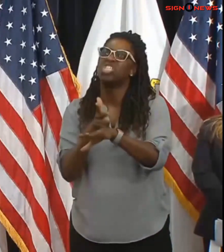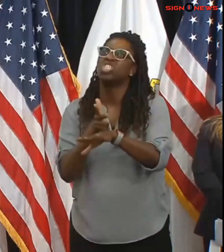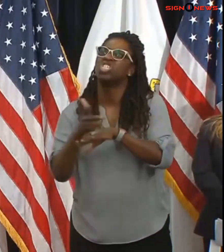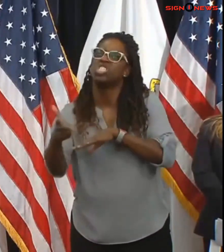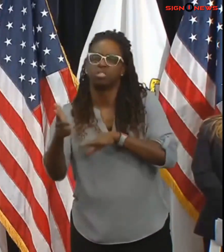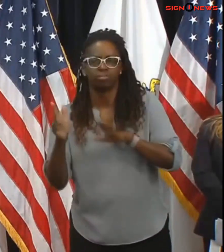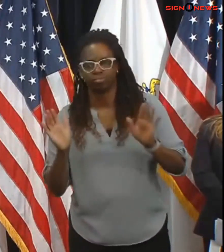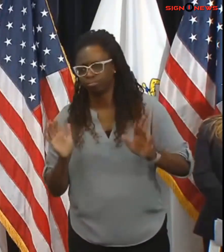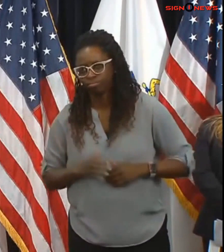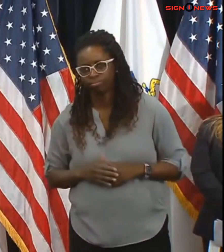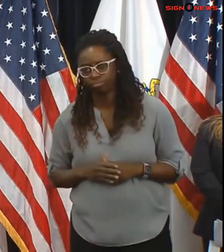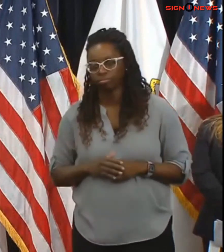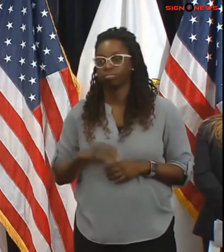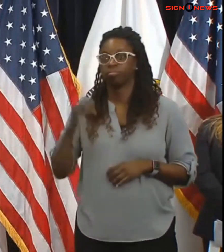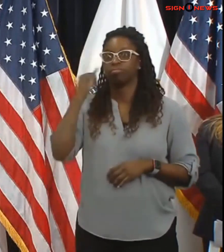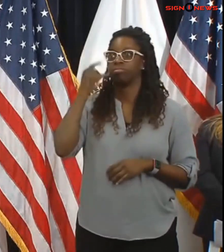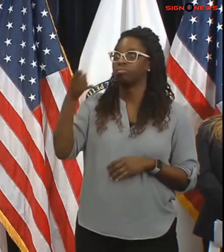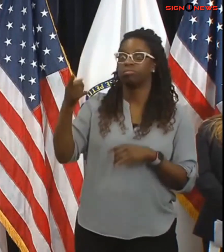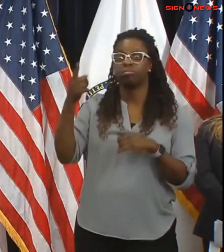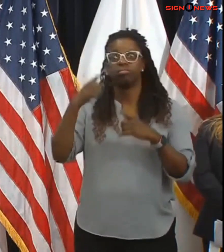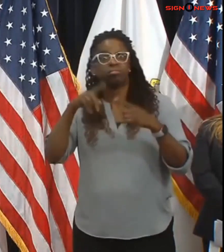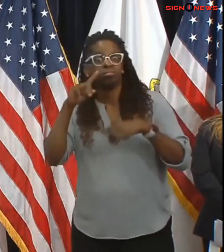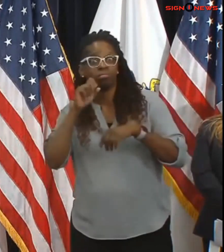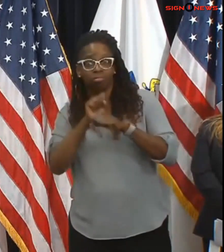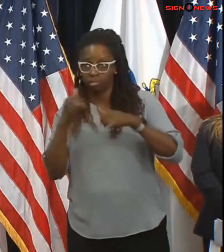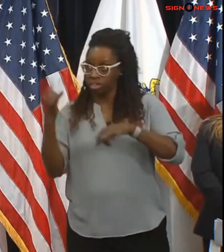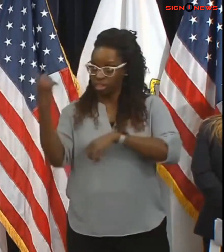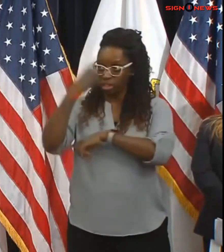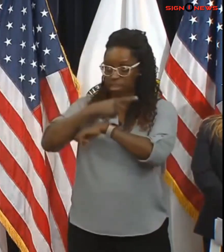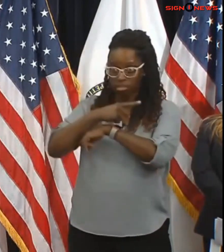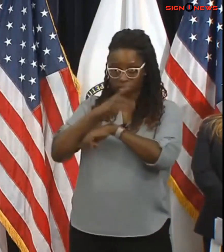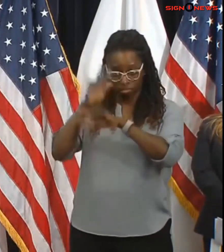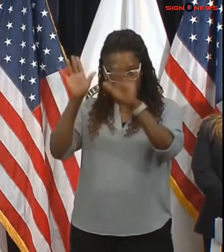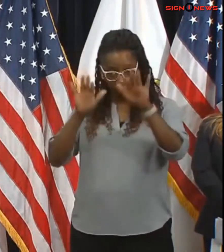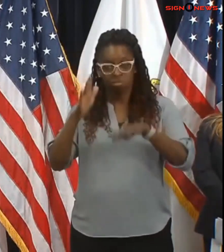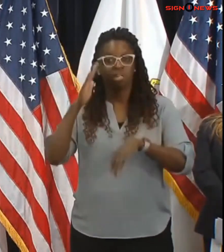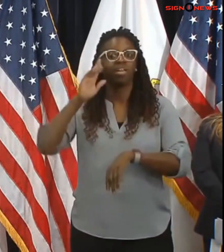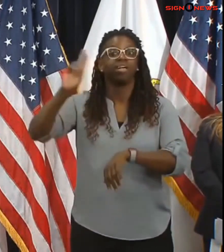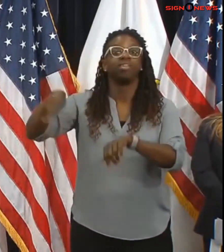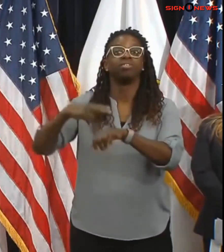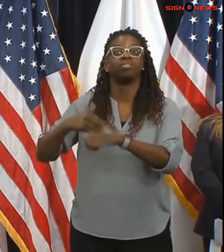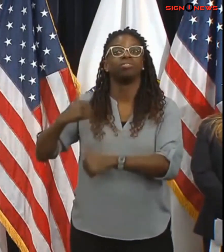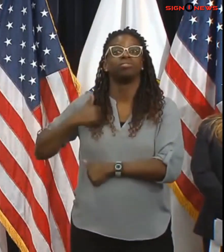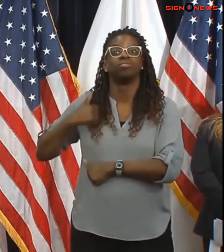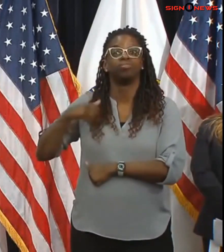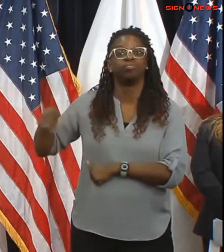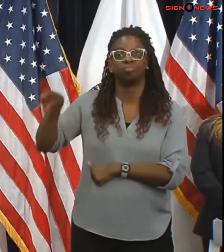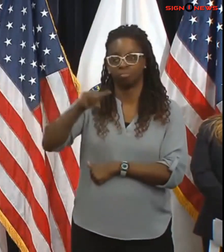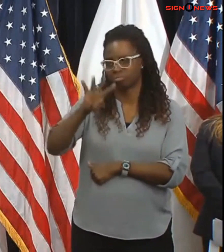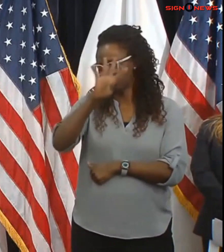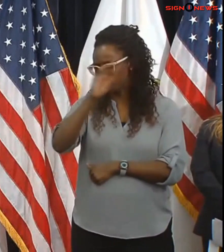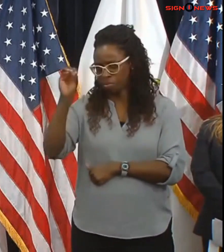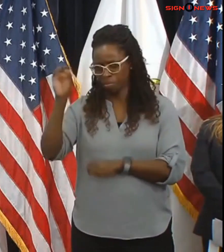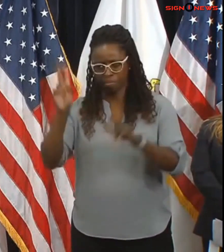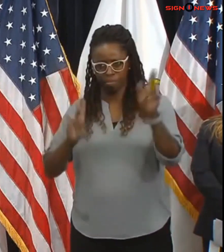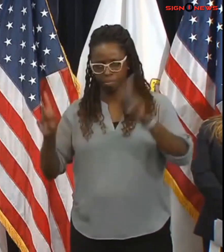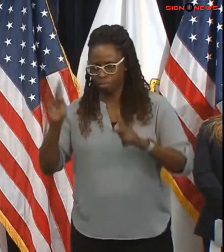approximately 40 members of the National Guard to perform rescues if needed. They're positioned in a few different locations mostly around eastern